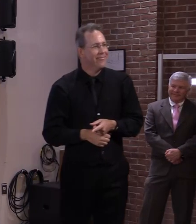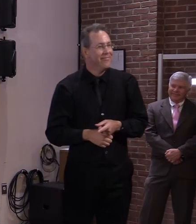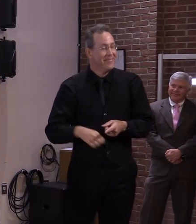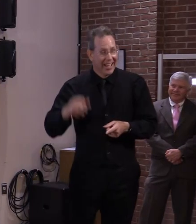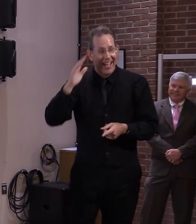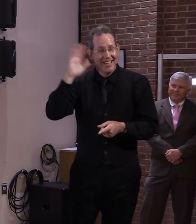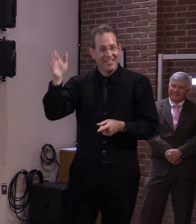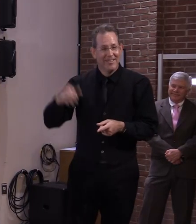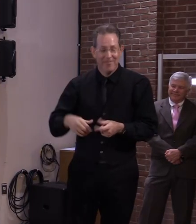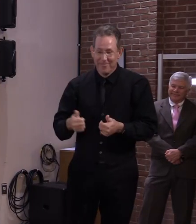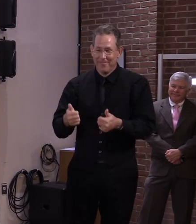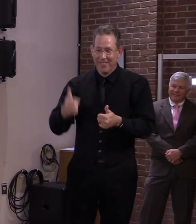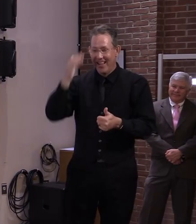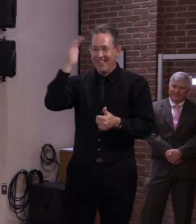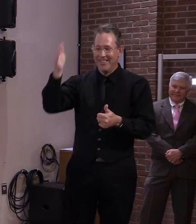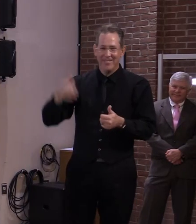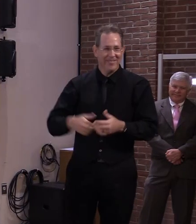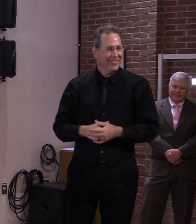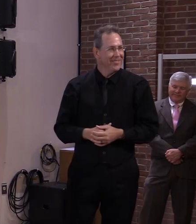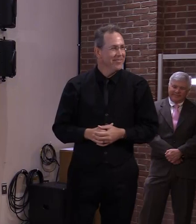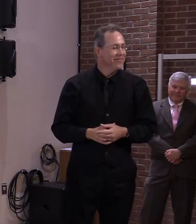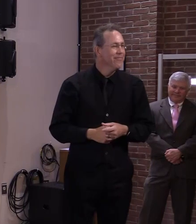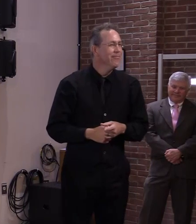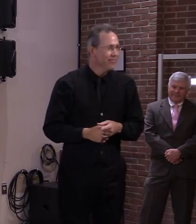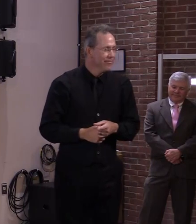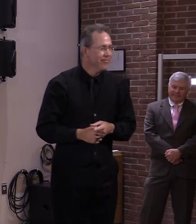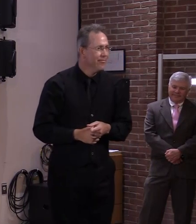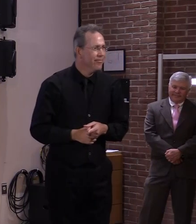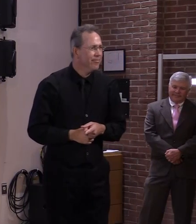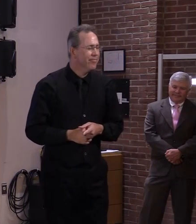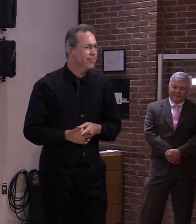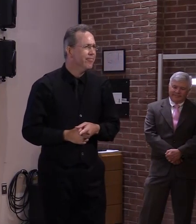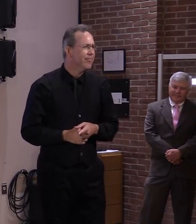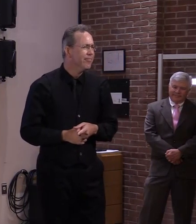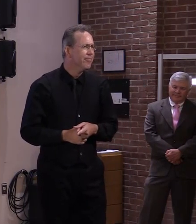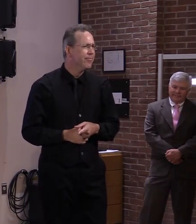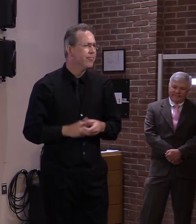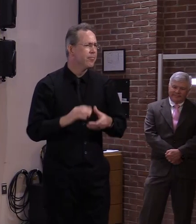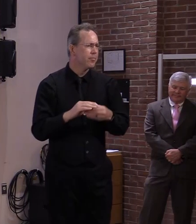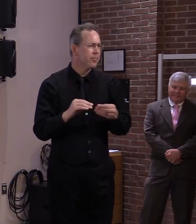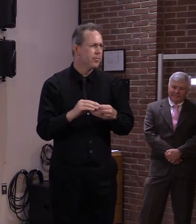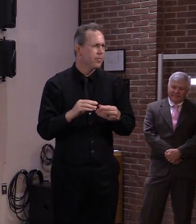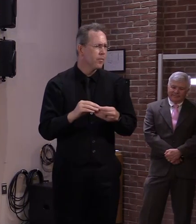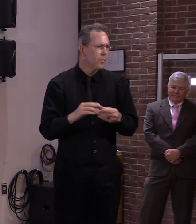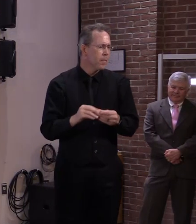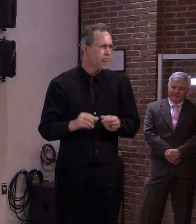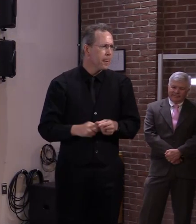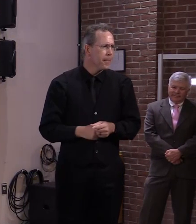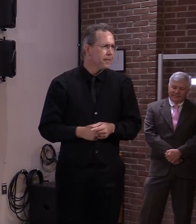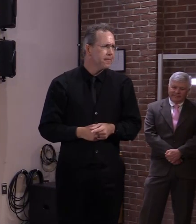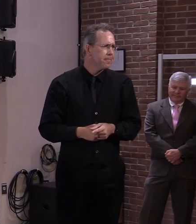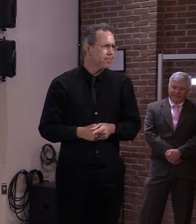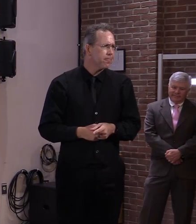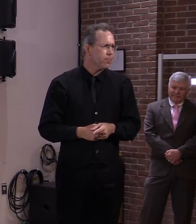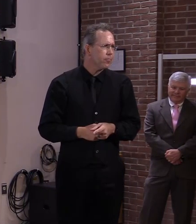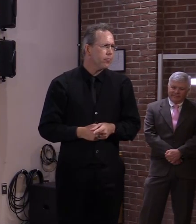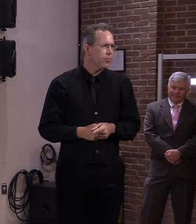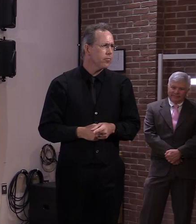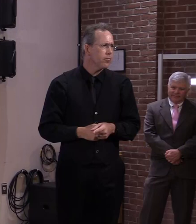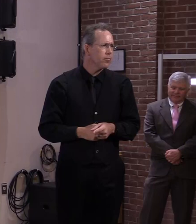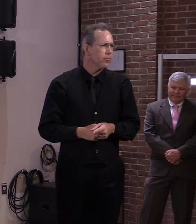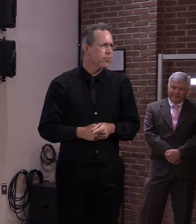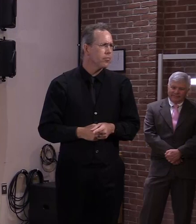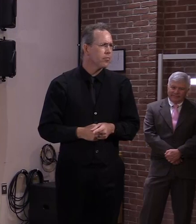measures in your executive order are expected to last um particularly the continued federal